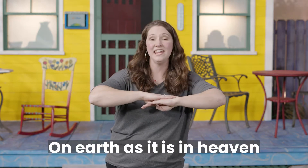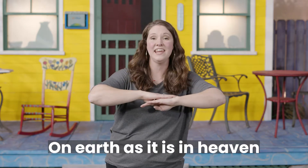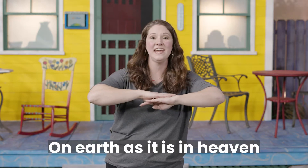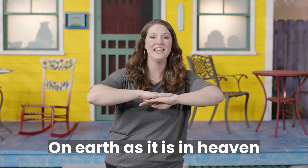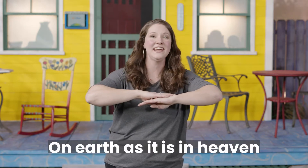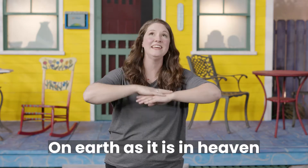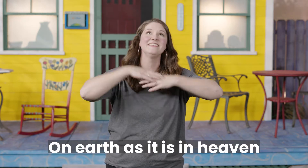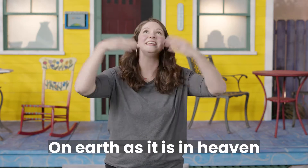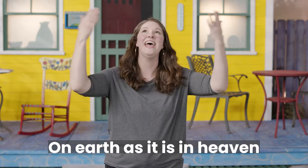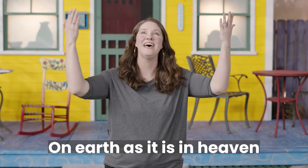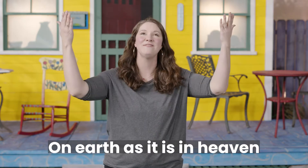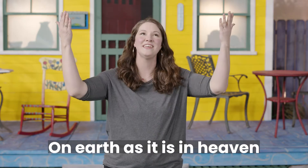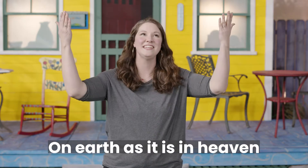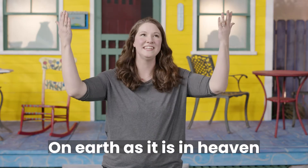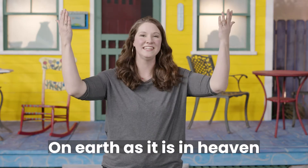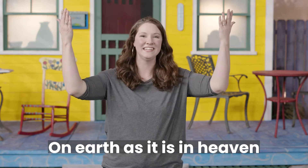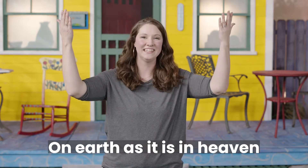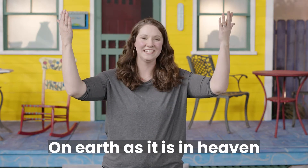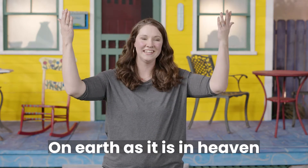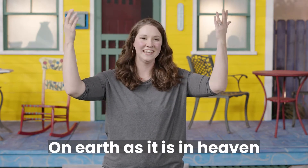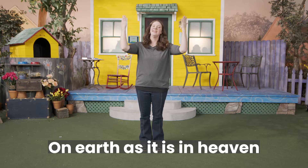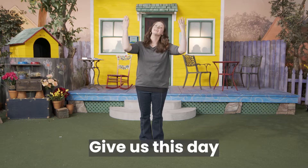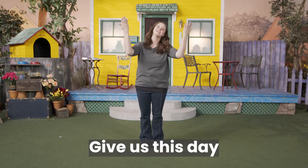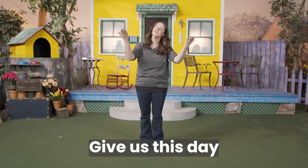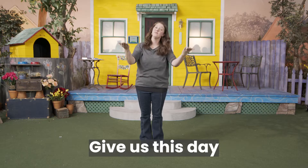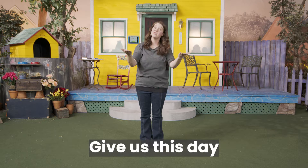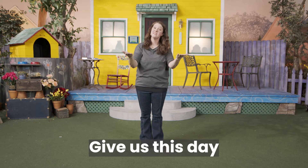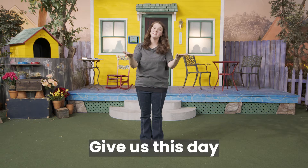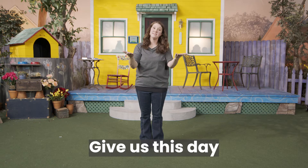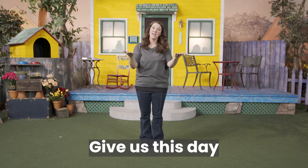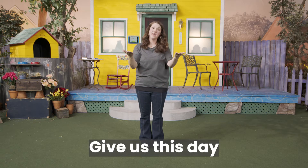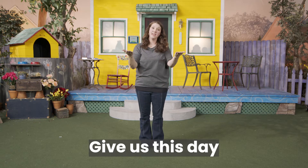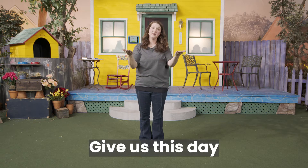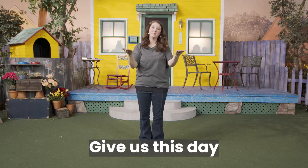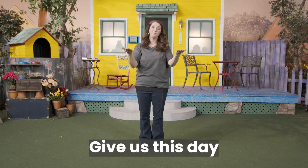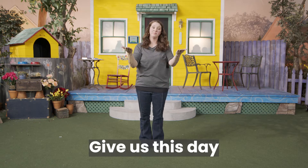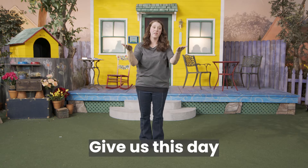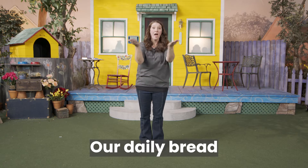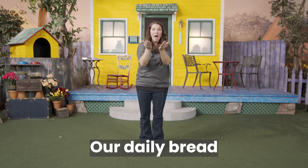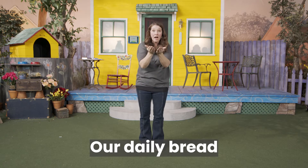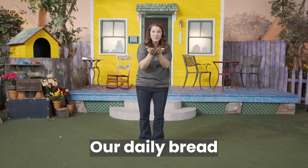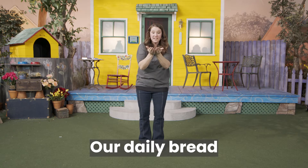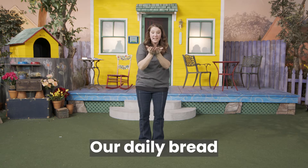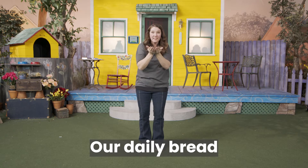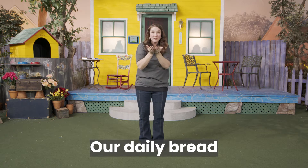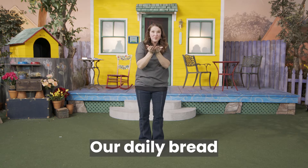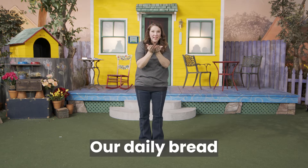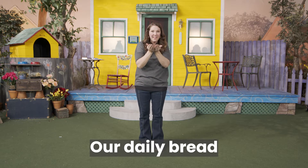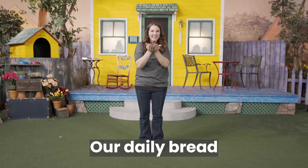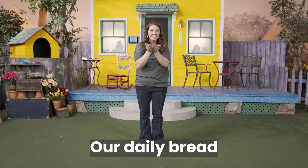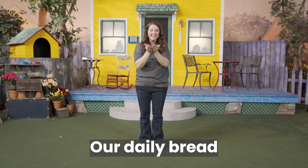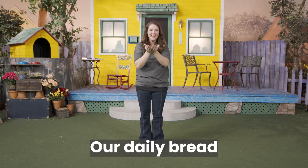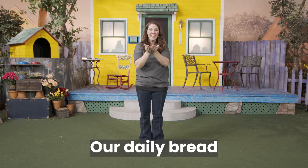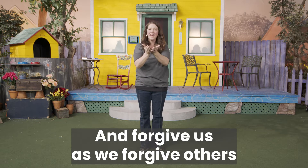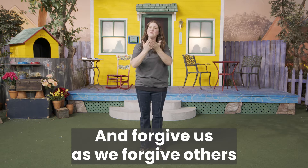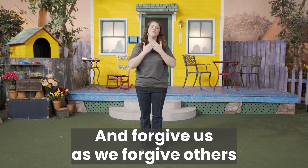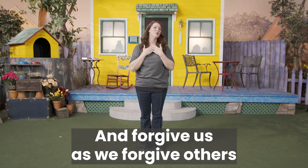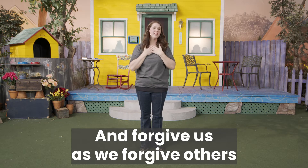is in heaven. Give us this day our daily bread, and forgive